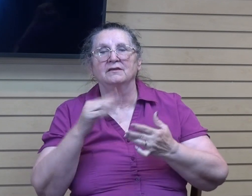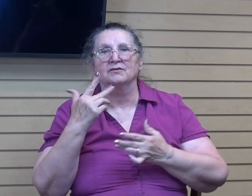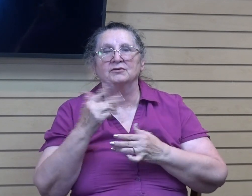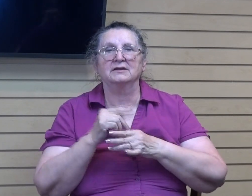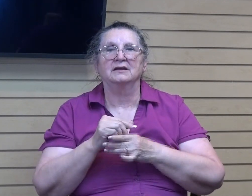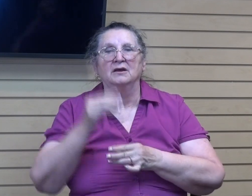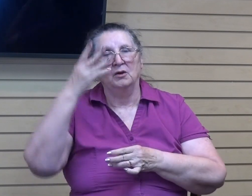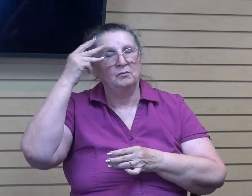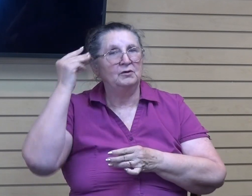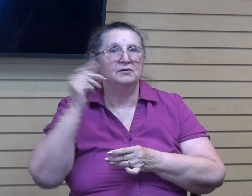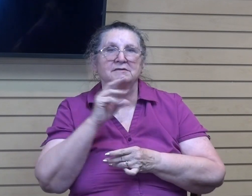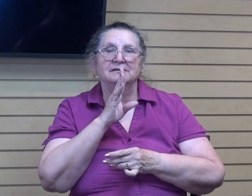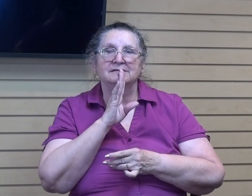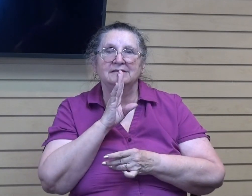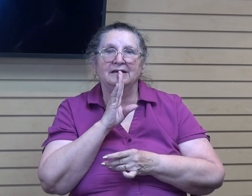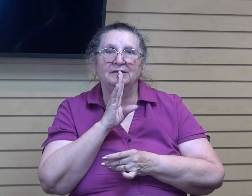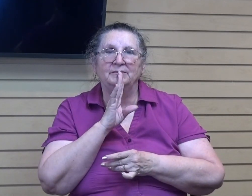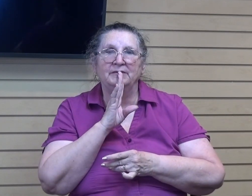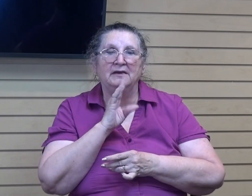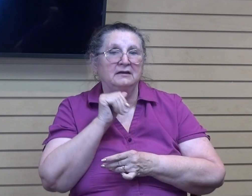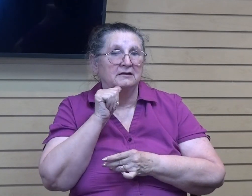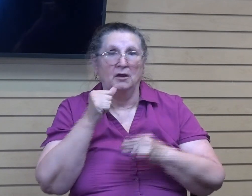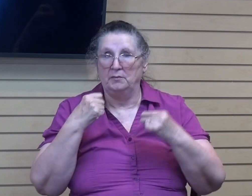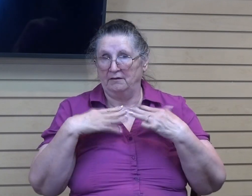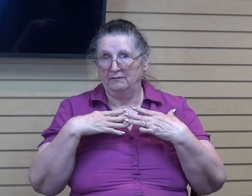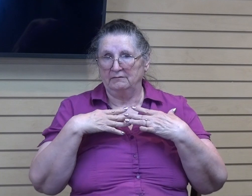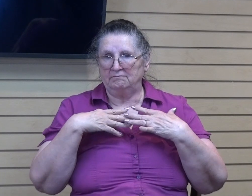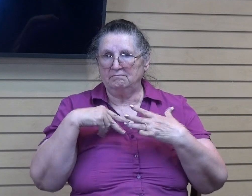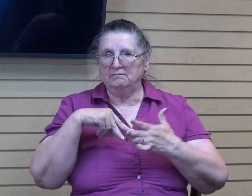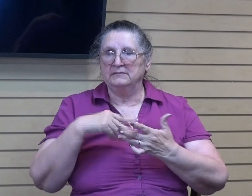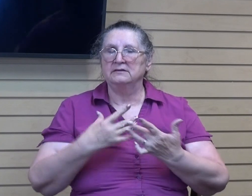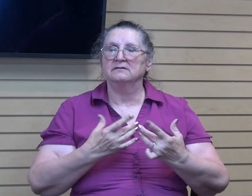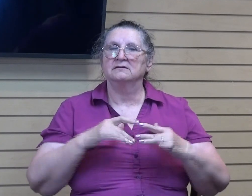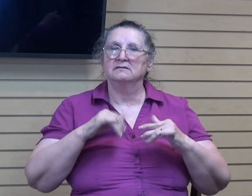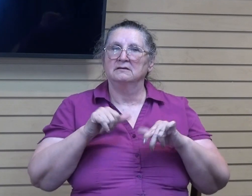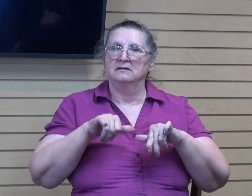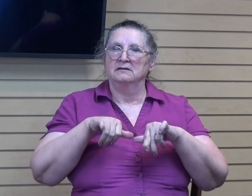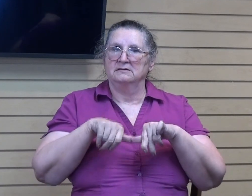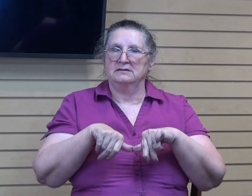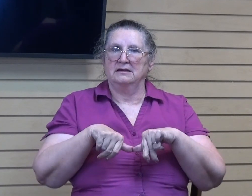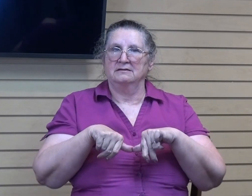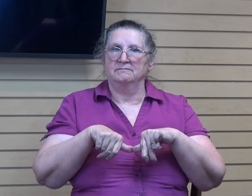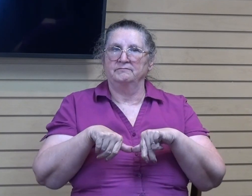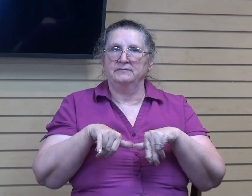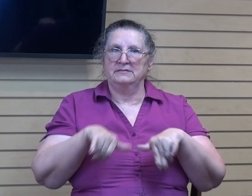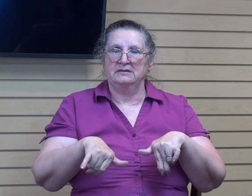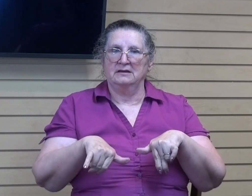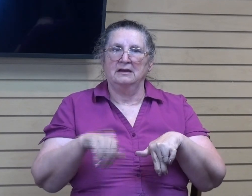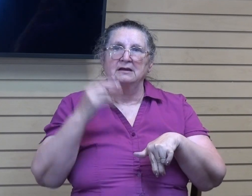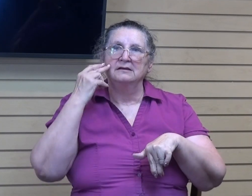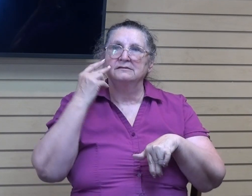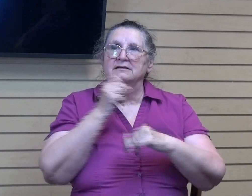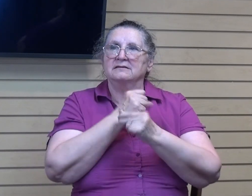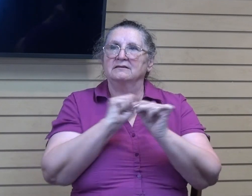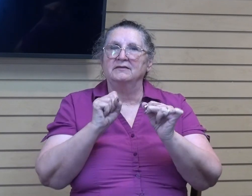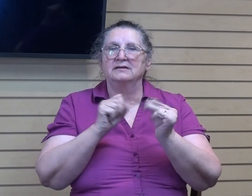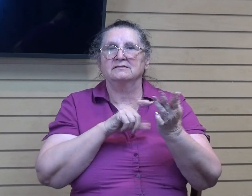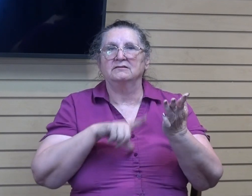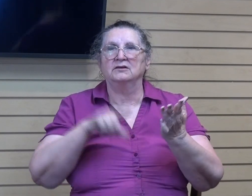the people, do not be afraid. Stand still and see the salvation of the Lord, which he will accomplish